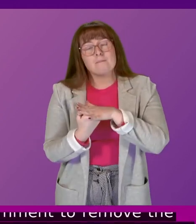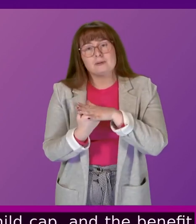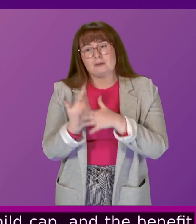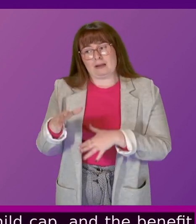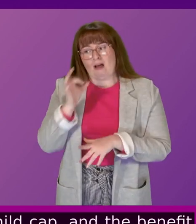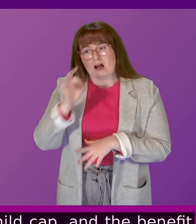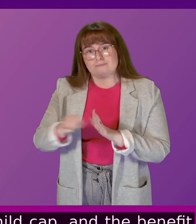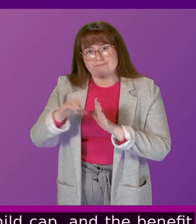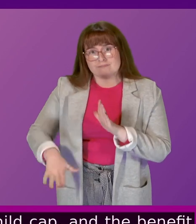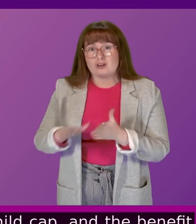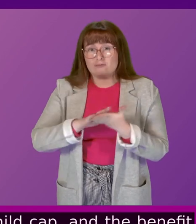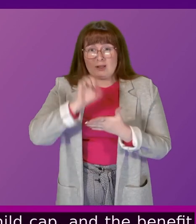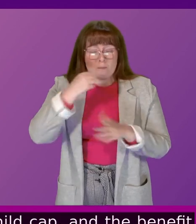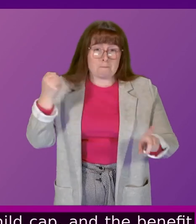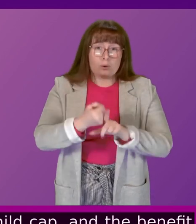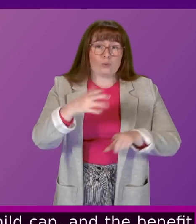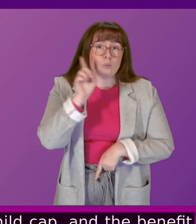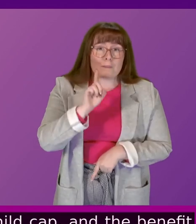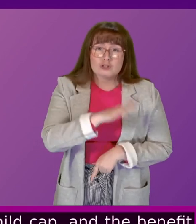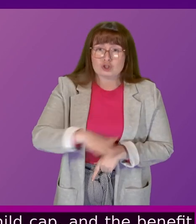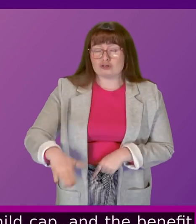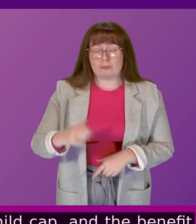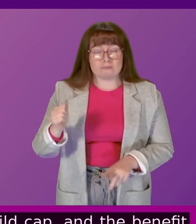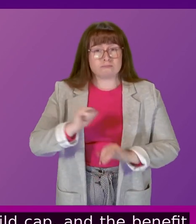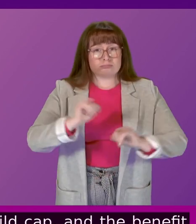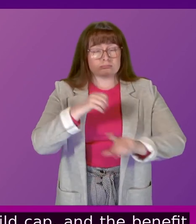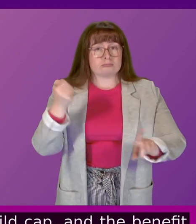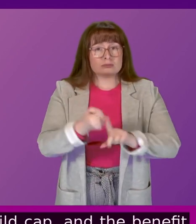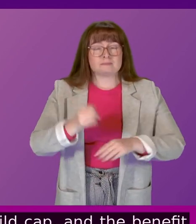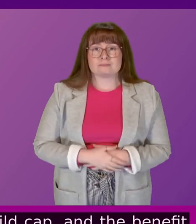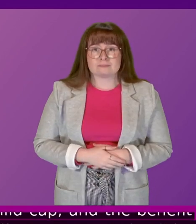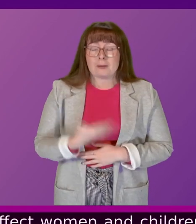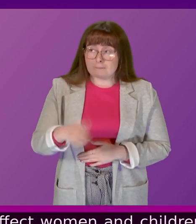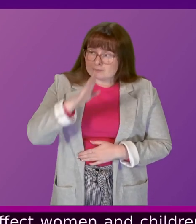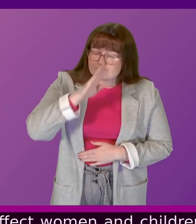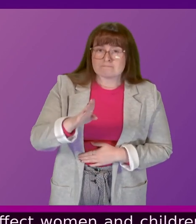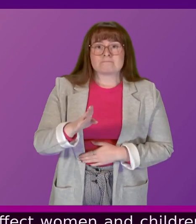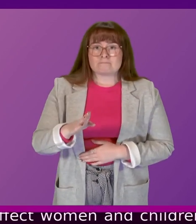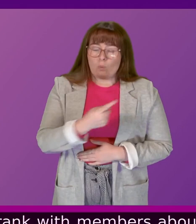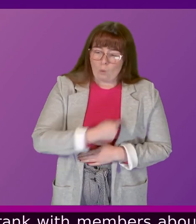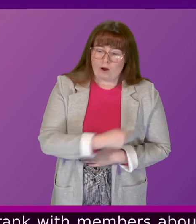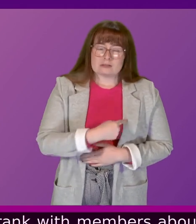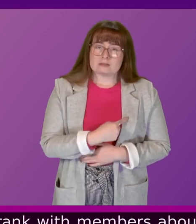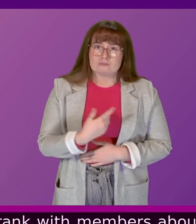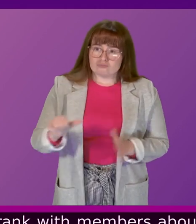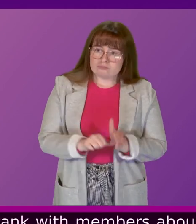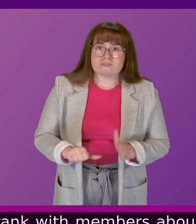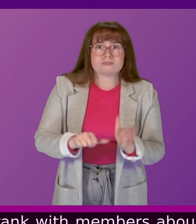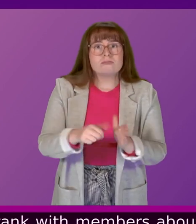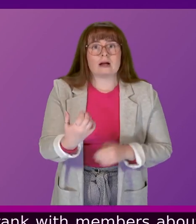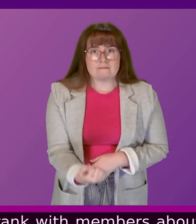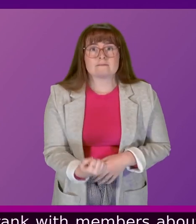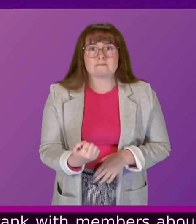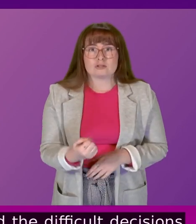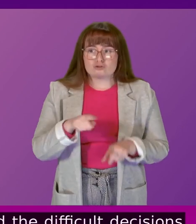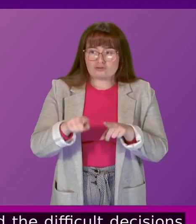affect women and children. I have been frank with members about the challenges we face and the difficult decisions that we have had to